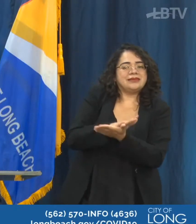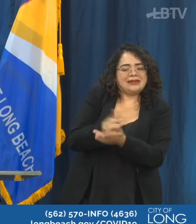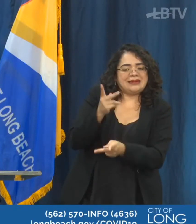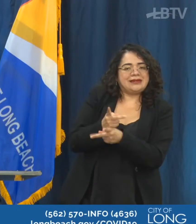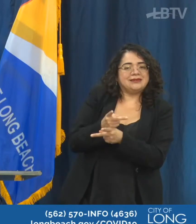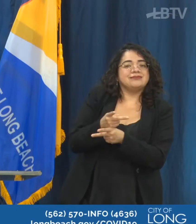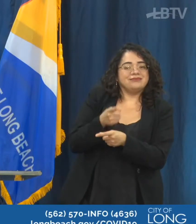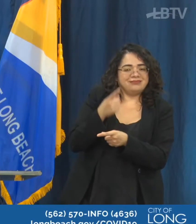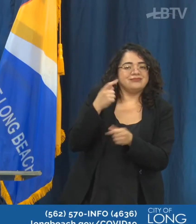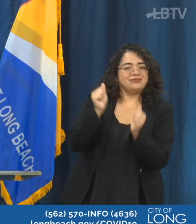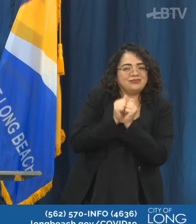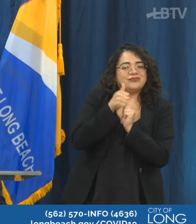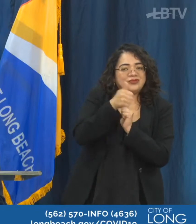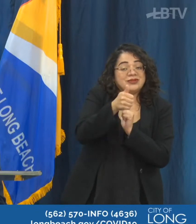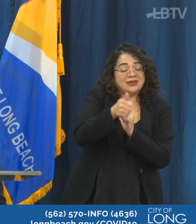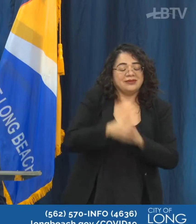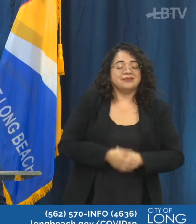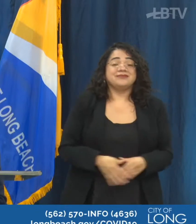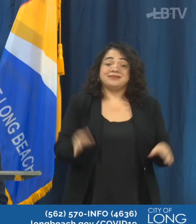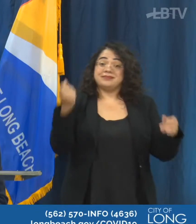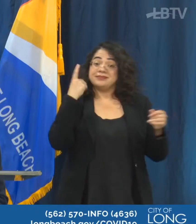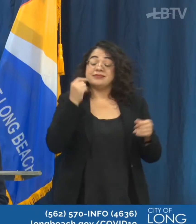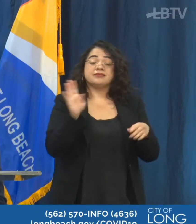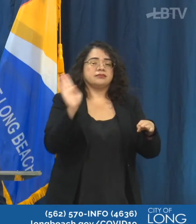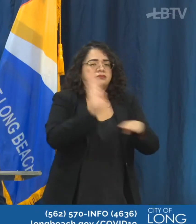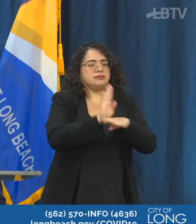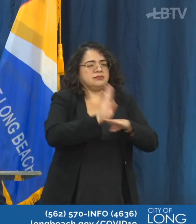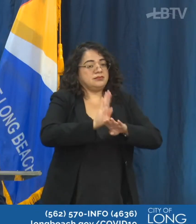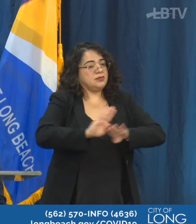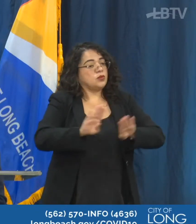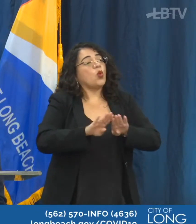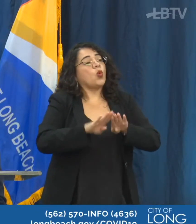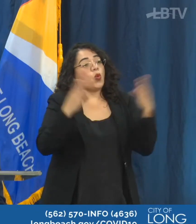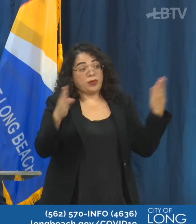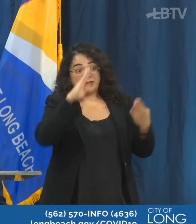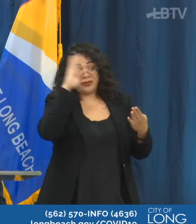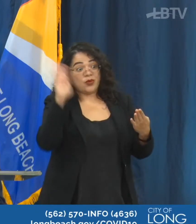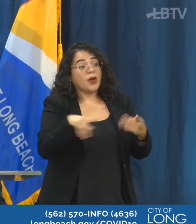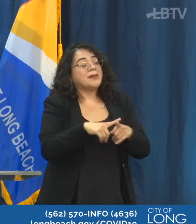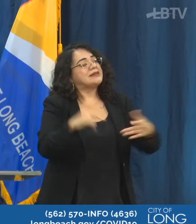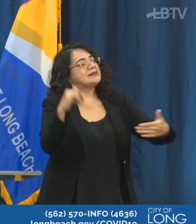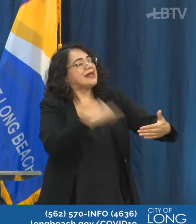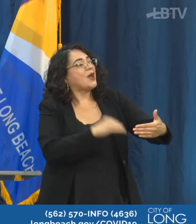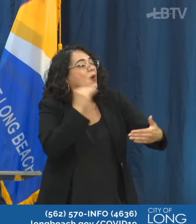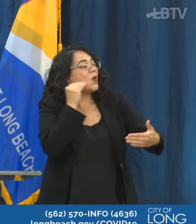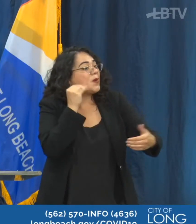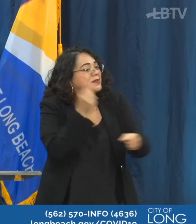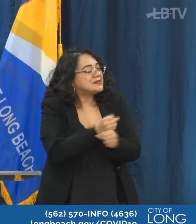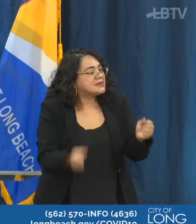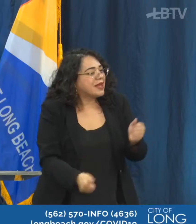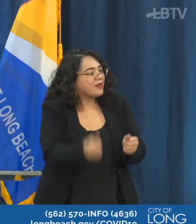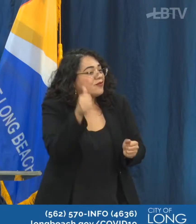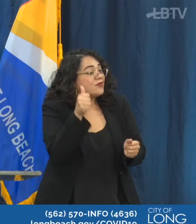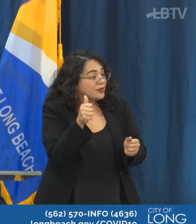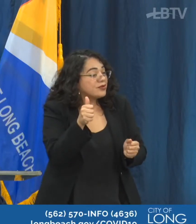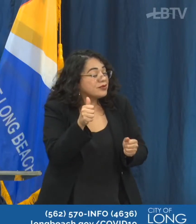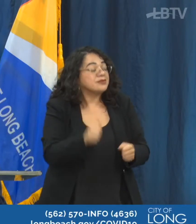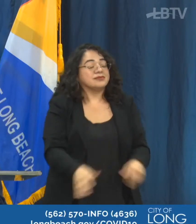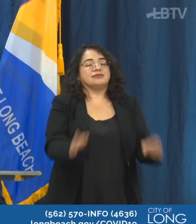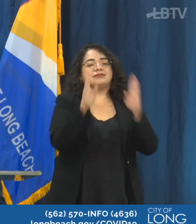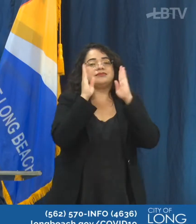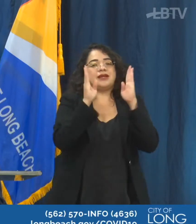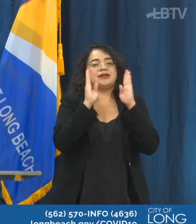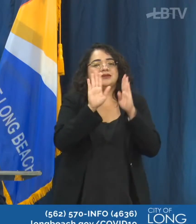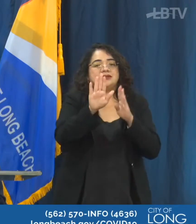So even though other businesses are reopening, we still think it's safer to stay at home. But just take these, really be paying attention to the risks.